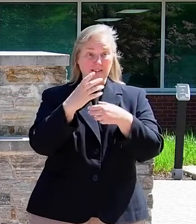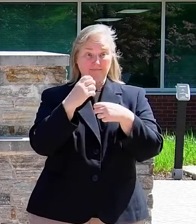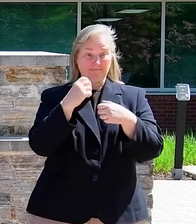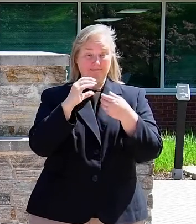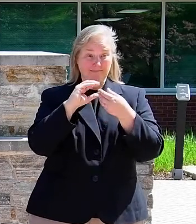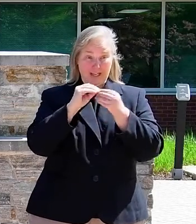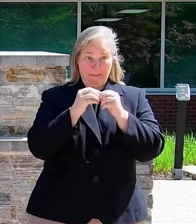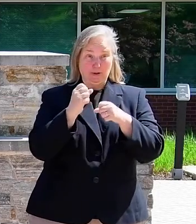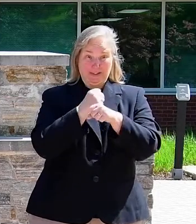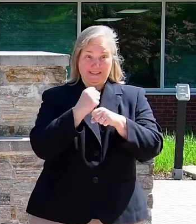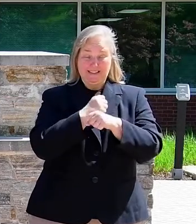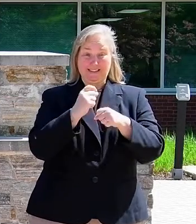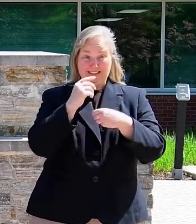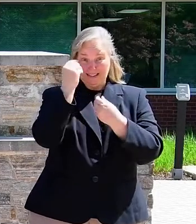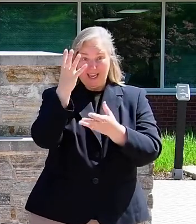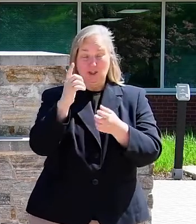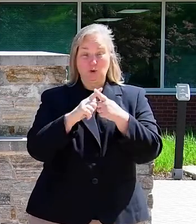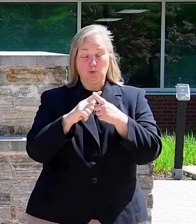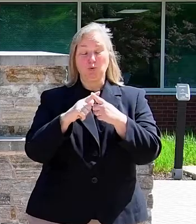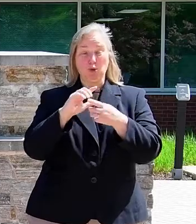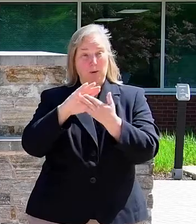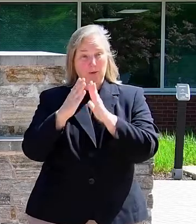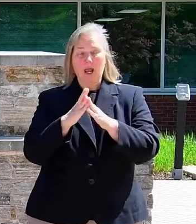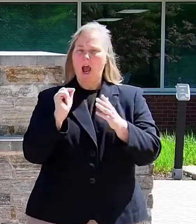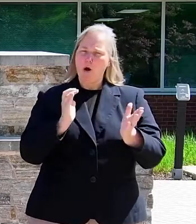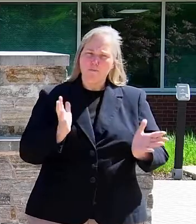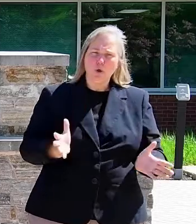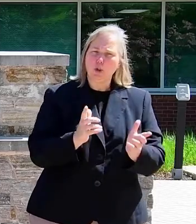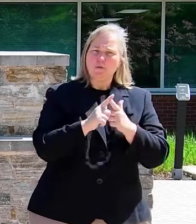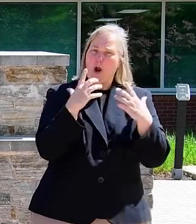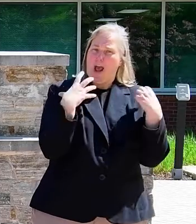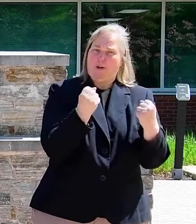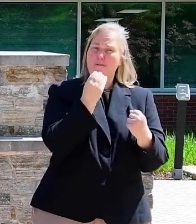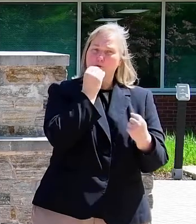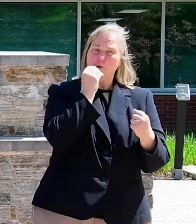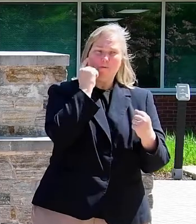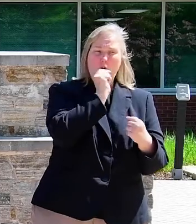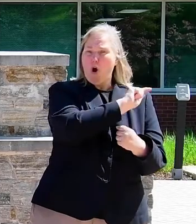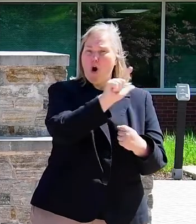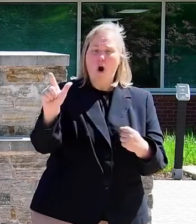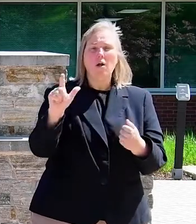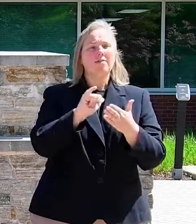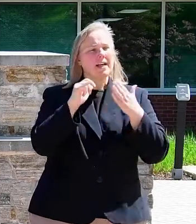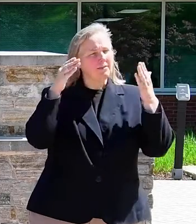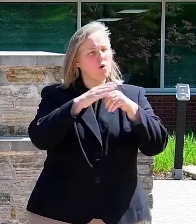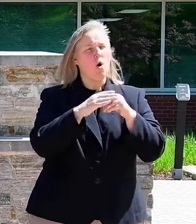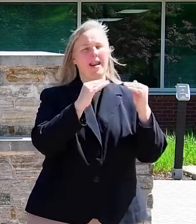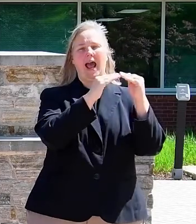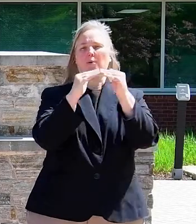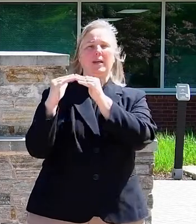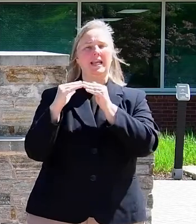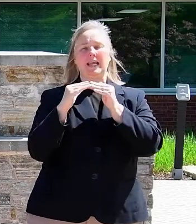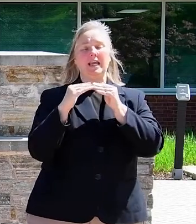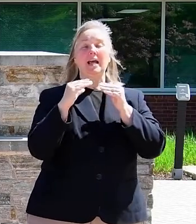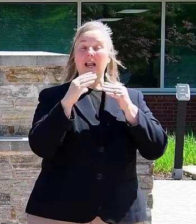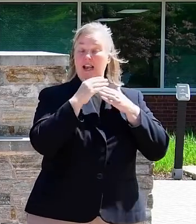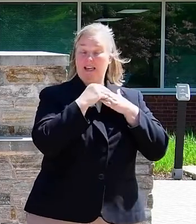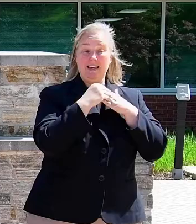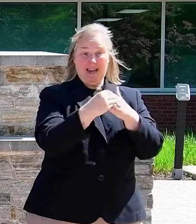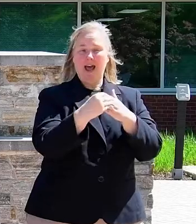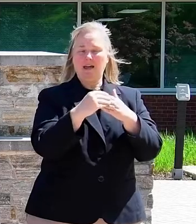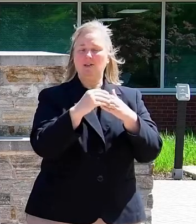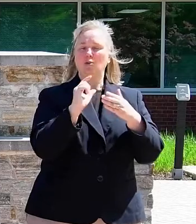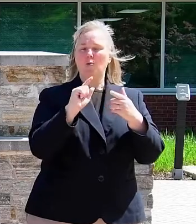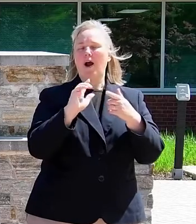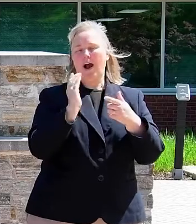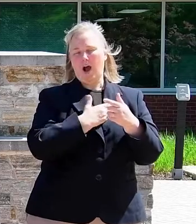community, our push for healthy foods for all, our focus on equity led to our recognition last year by the